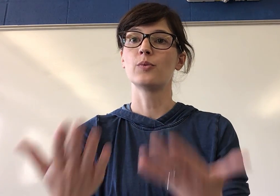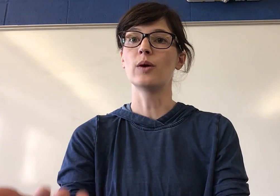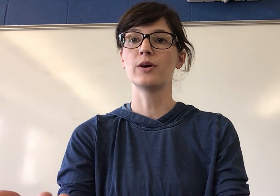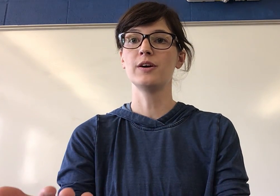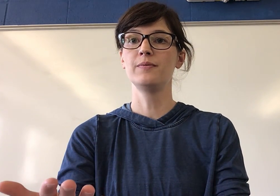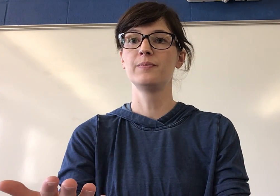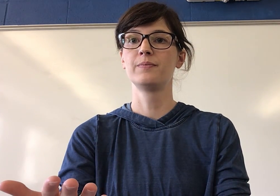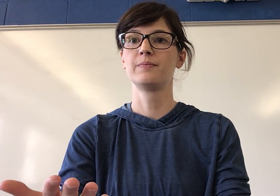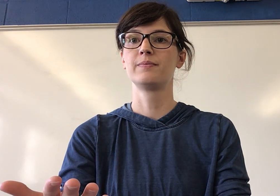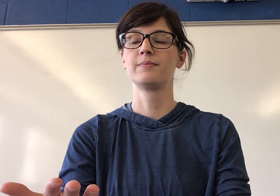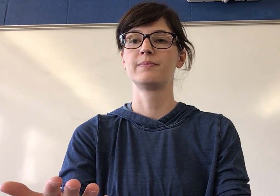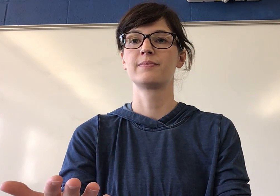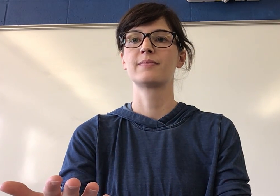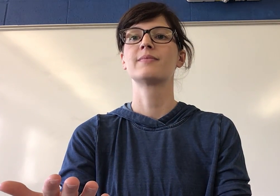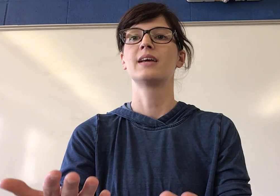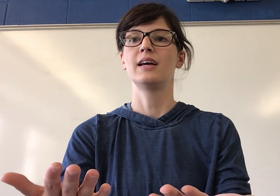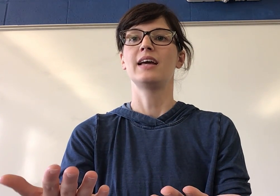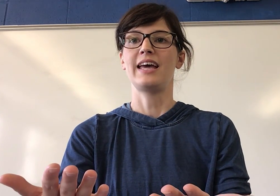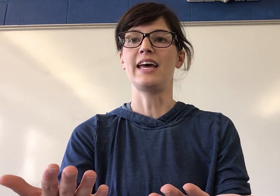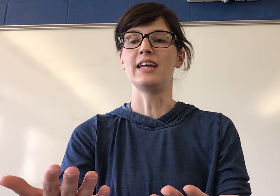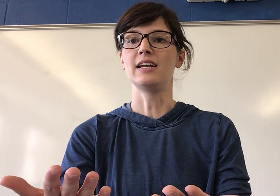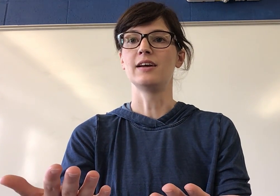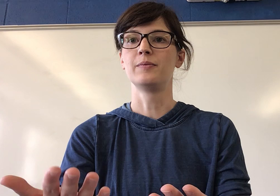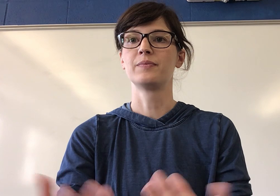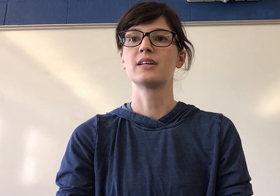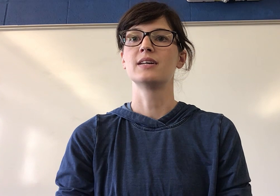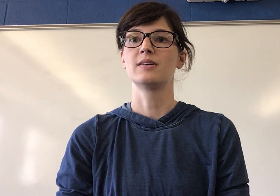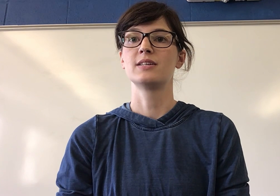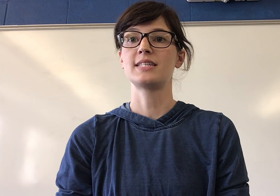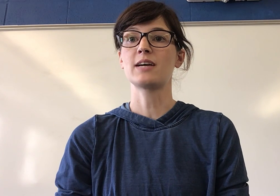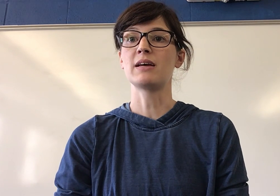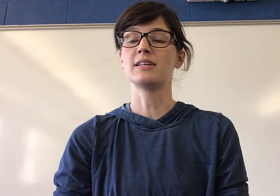What word? Hen. Segment.